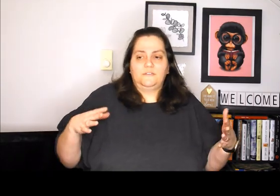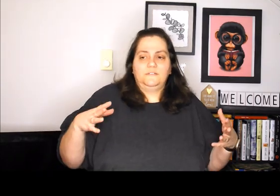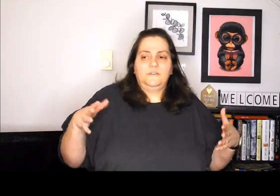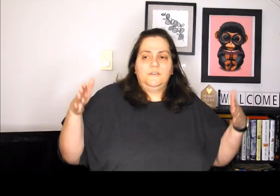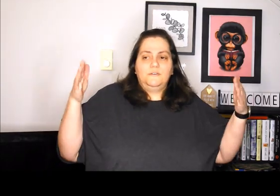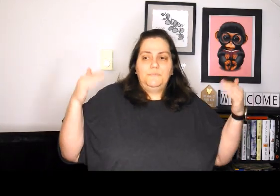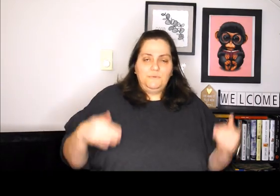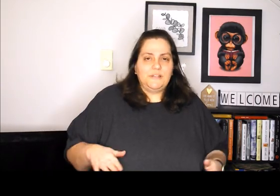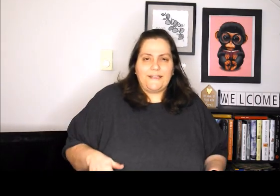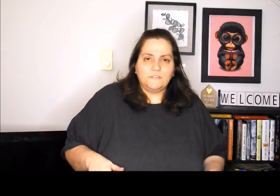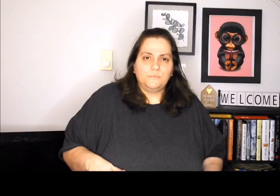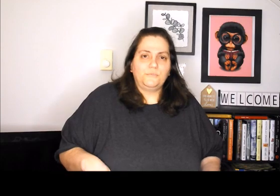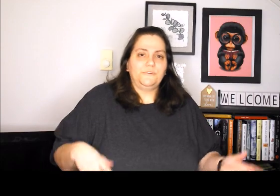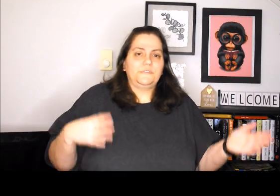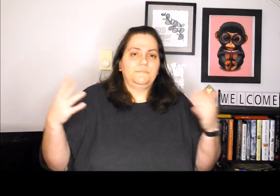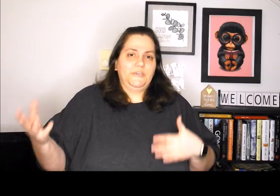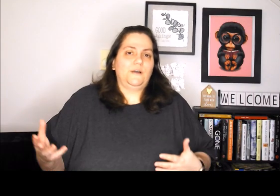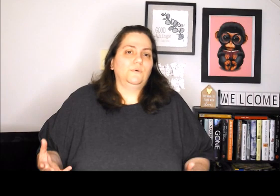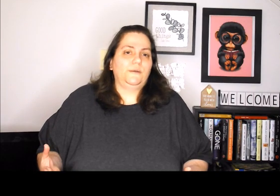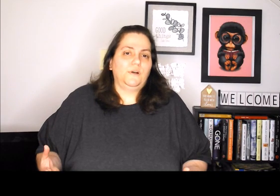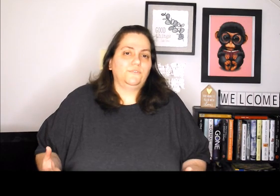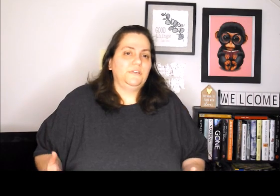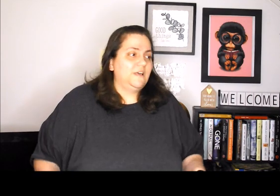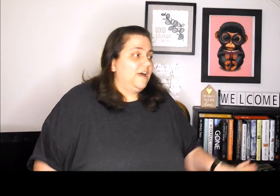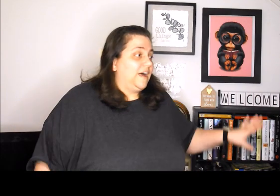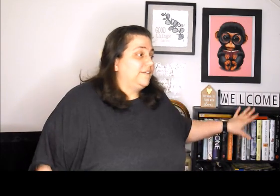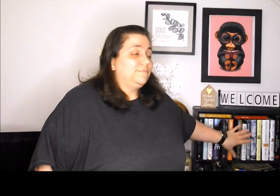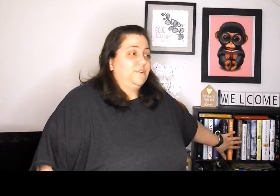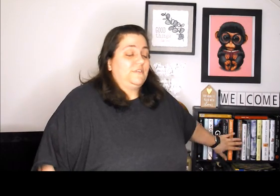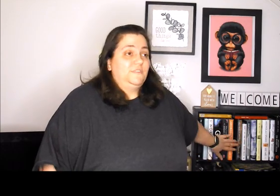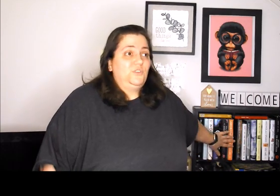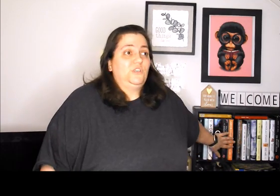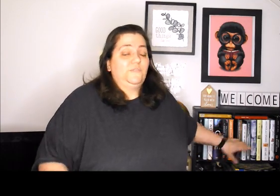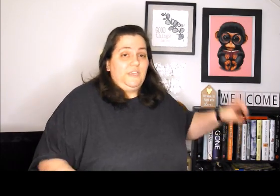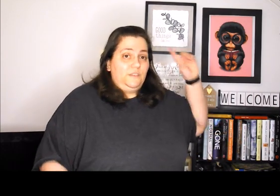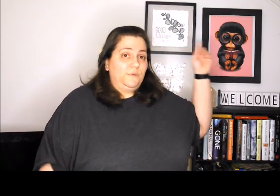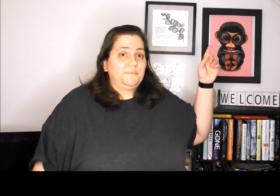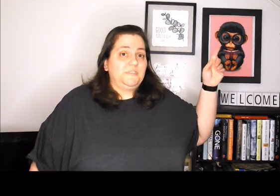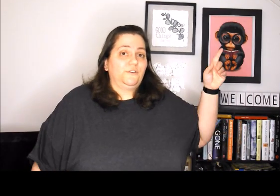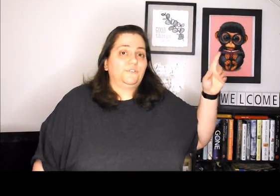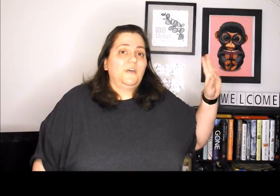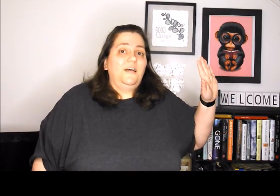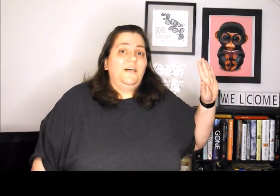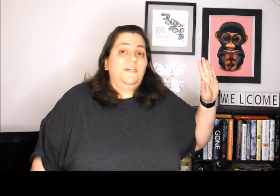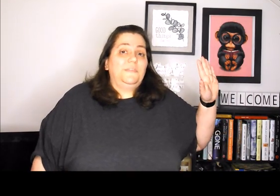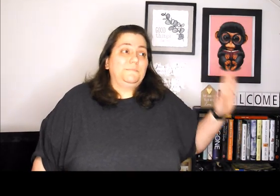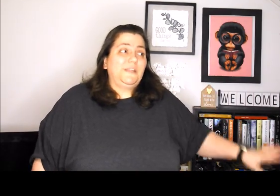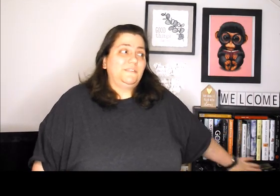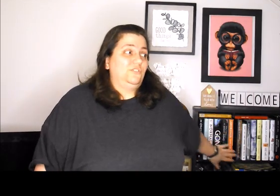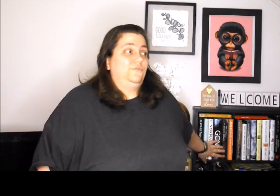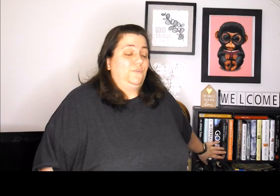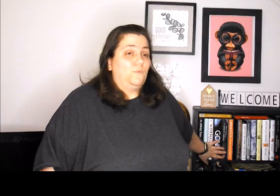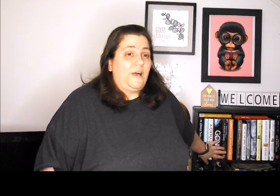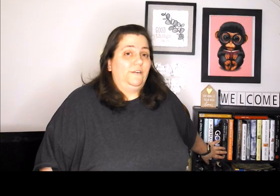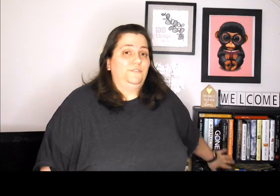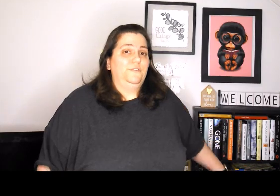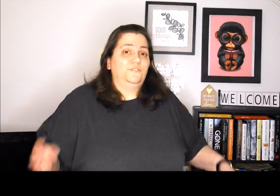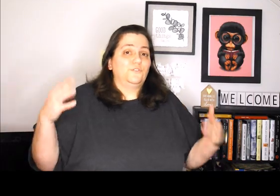be relaxed a little bit more and pick out what I want to read. I have books on this shelf and the one upstairs that have been on the shelf for a while. So this is a